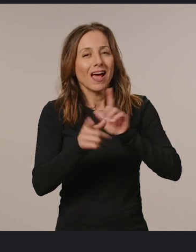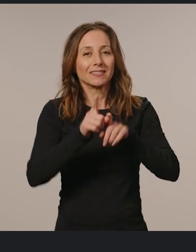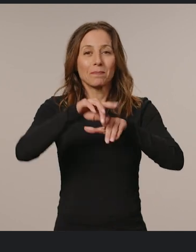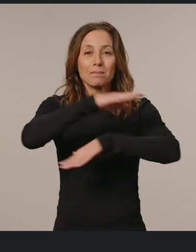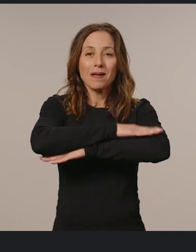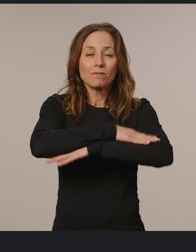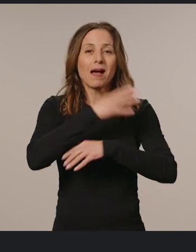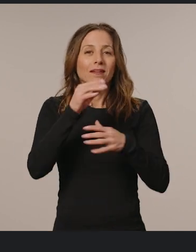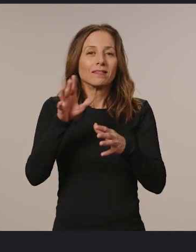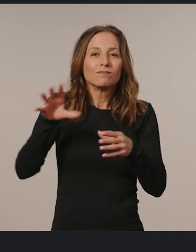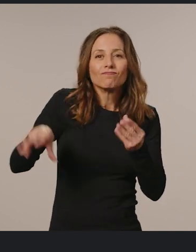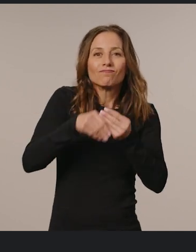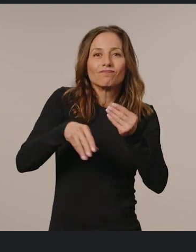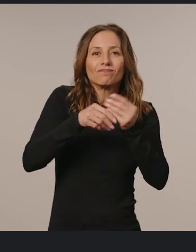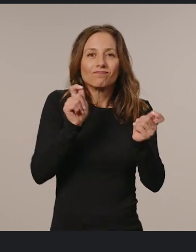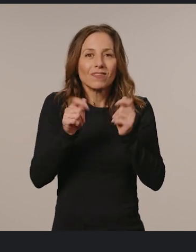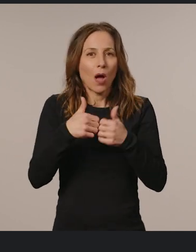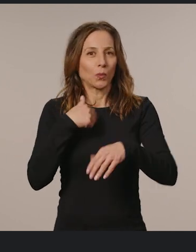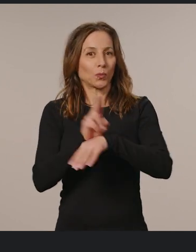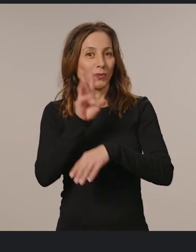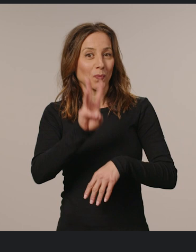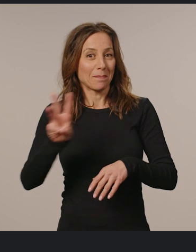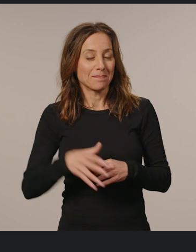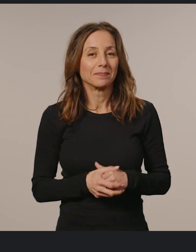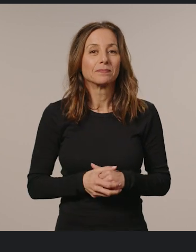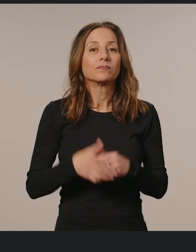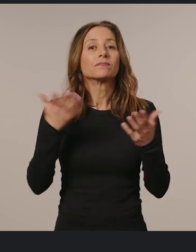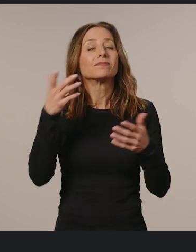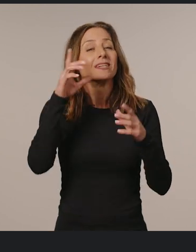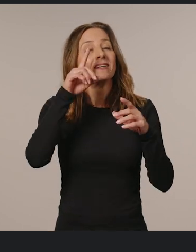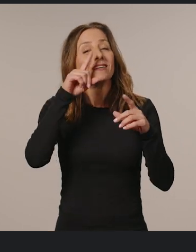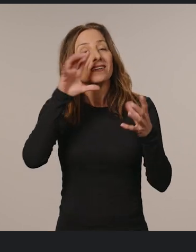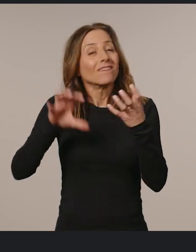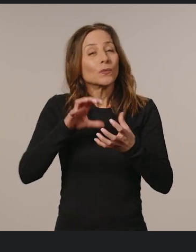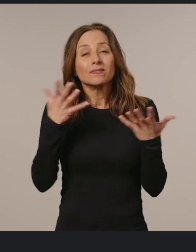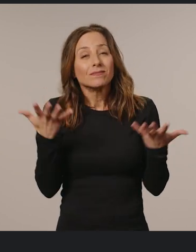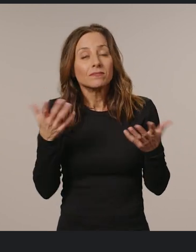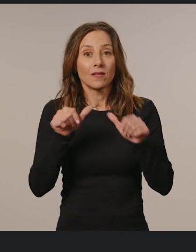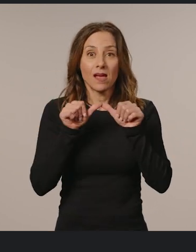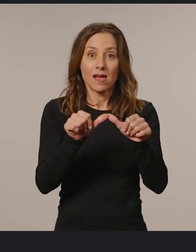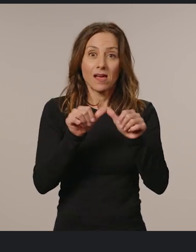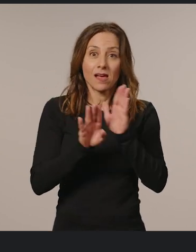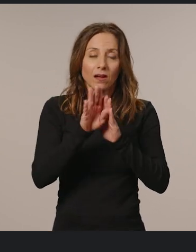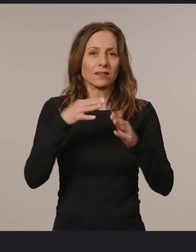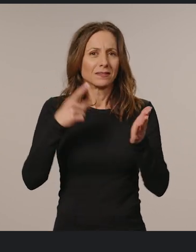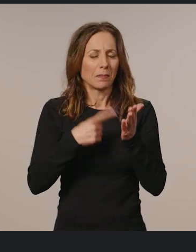platform and adapting how we use the web. The confusing side of this constant development is that it is so